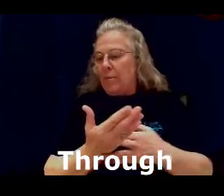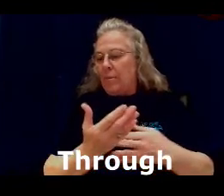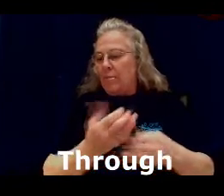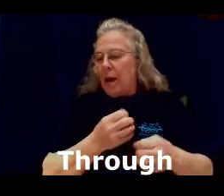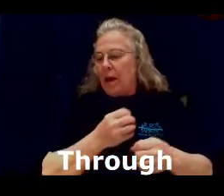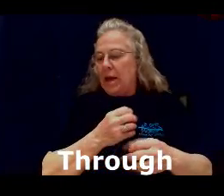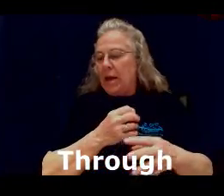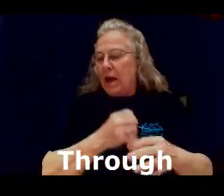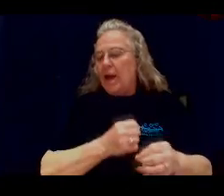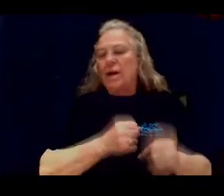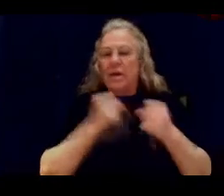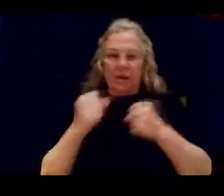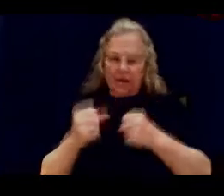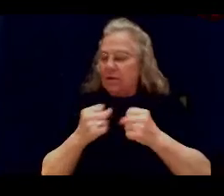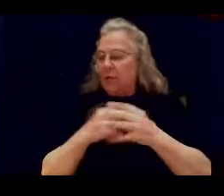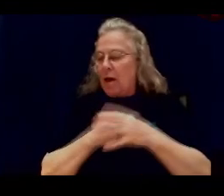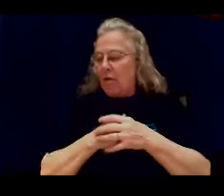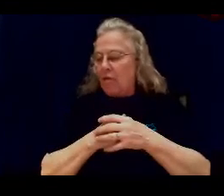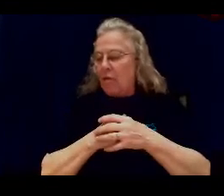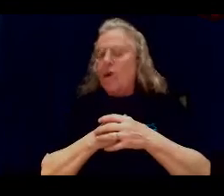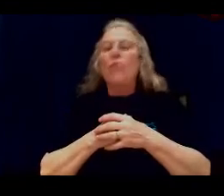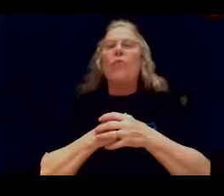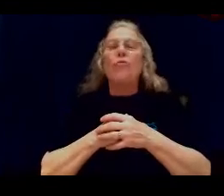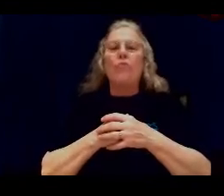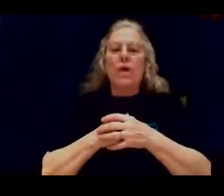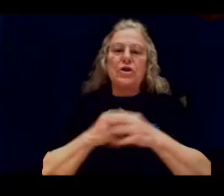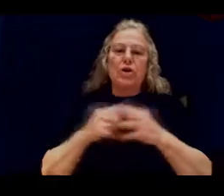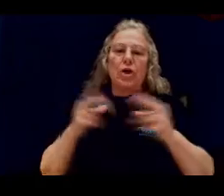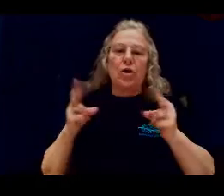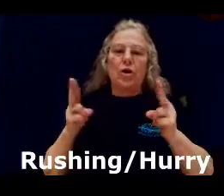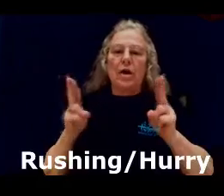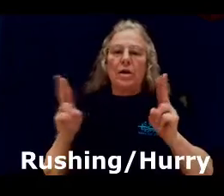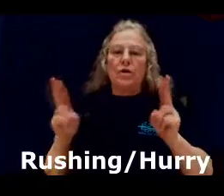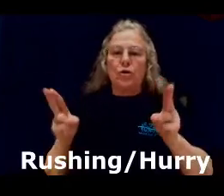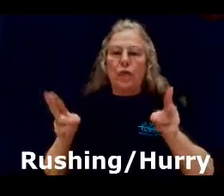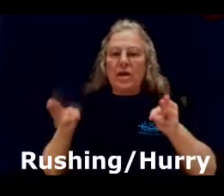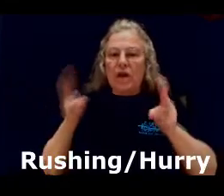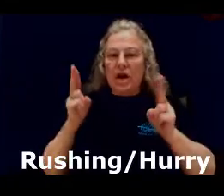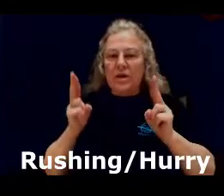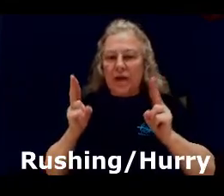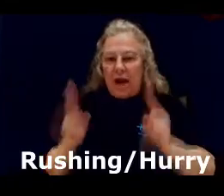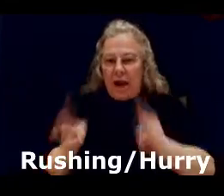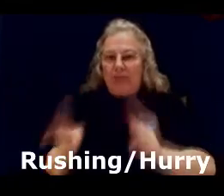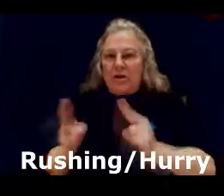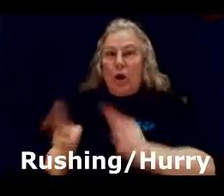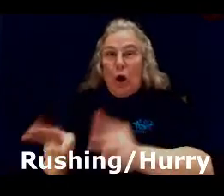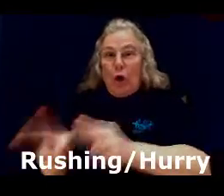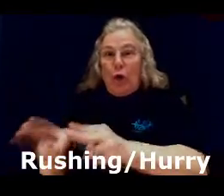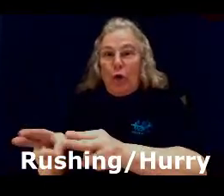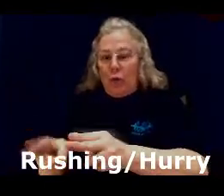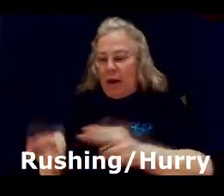Mighty. And again. That's the powerful. Rushing. Two-H hands. And it's hurry.